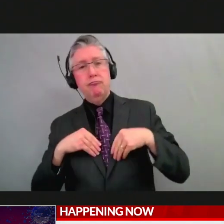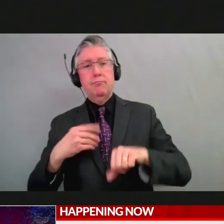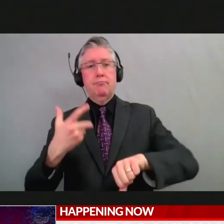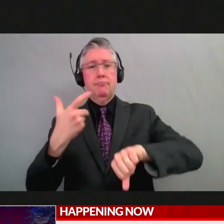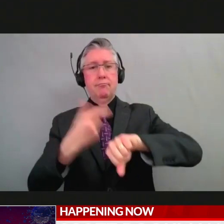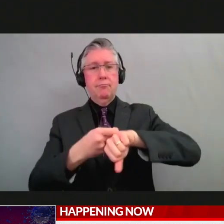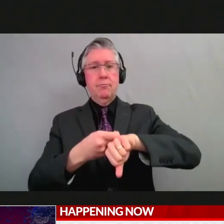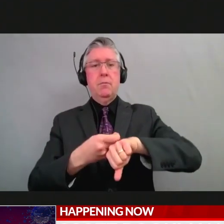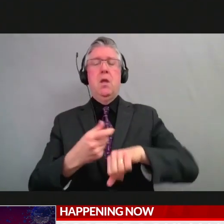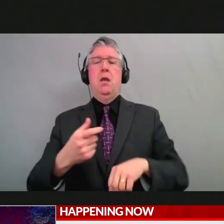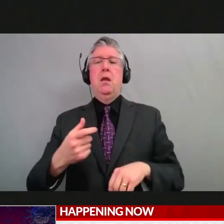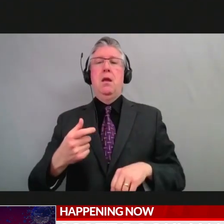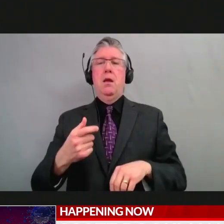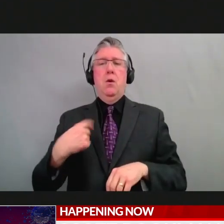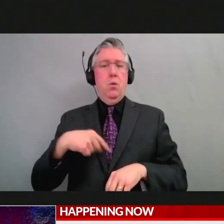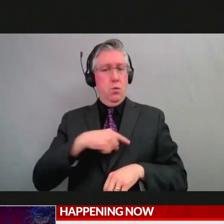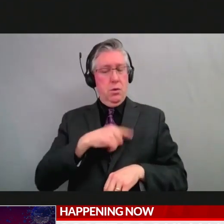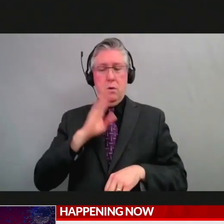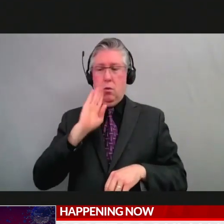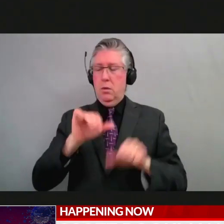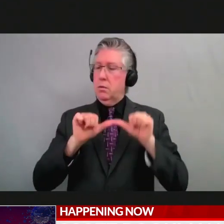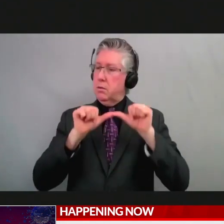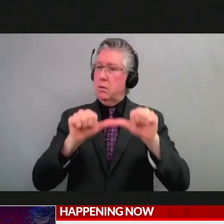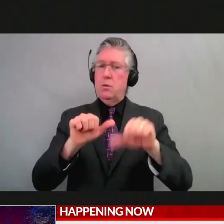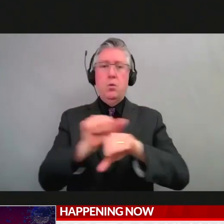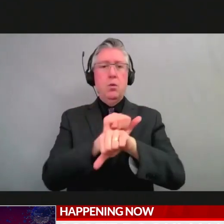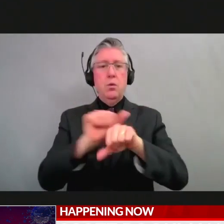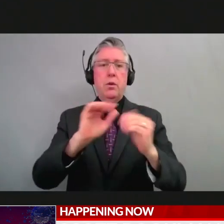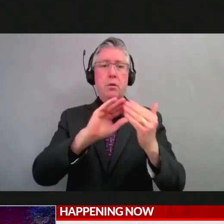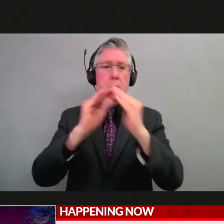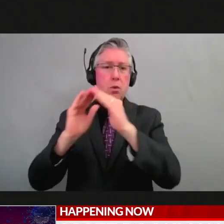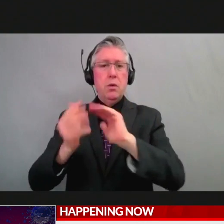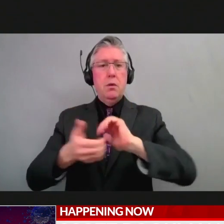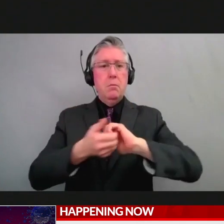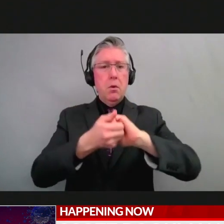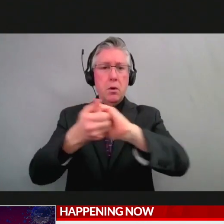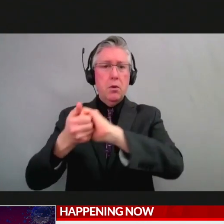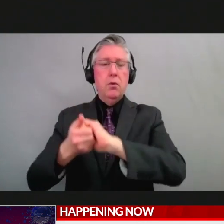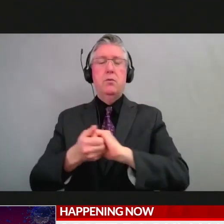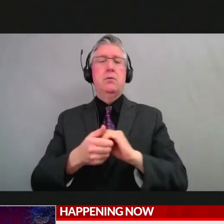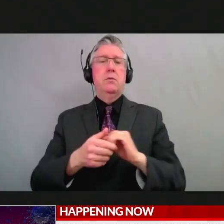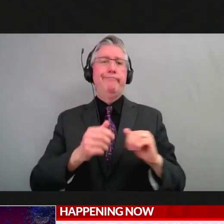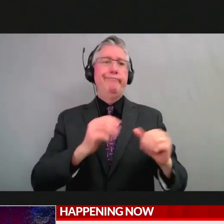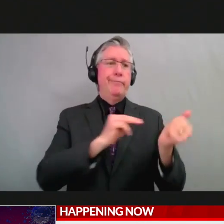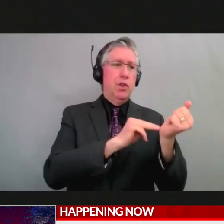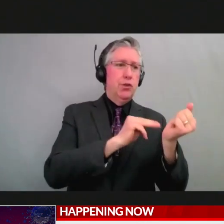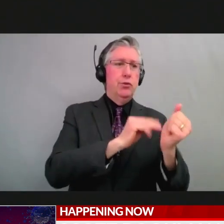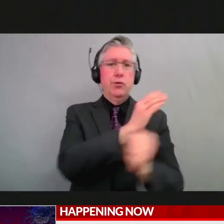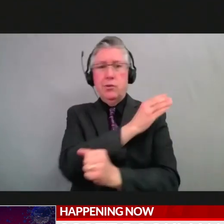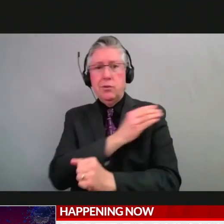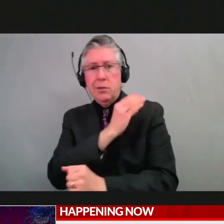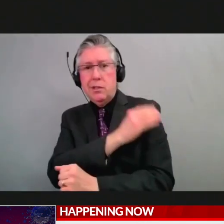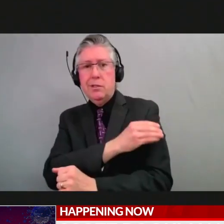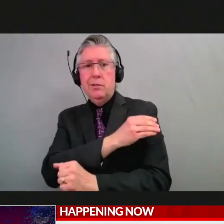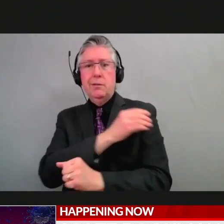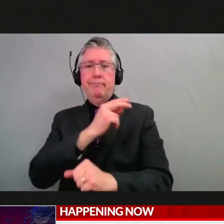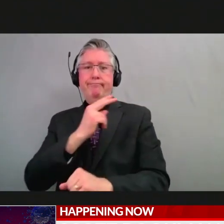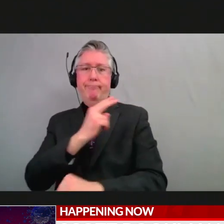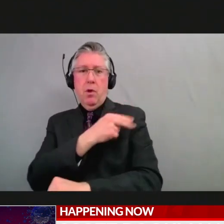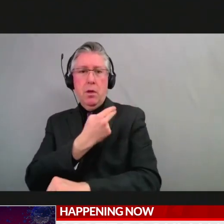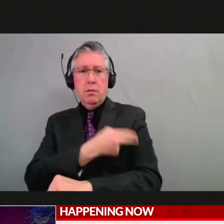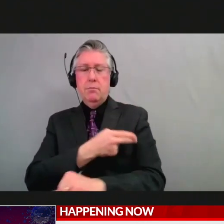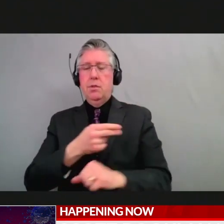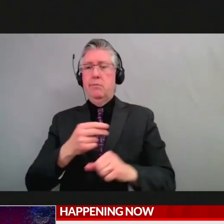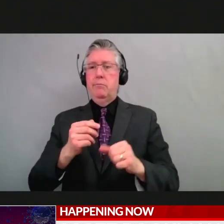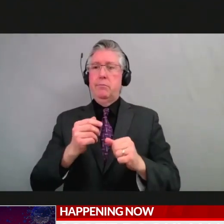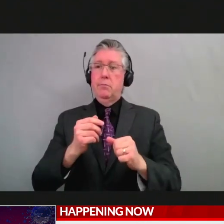local public health agencies, our health care providers to make sure that we are working to get every Coloradan